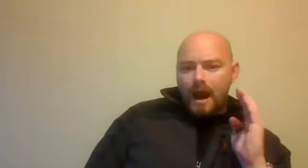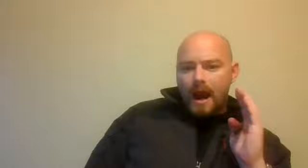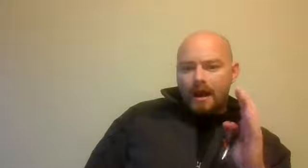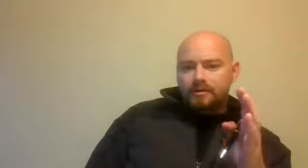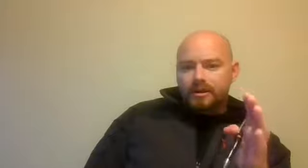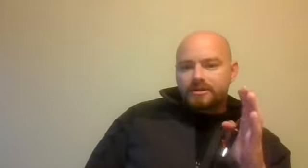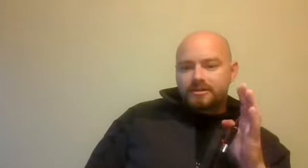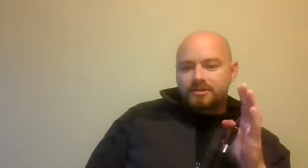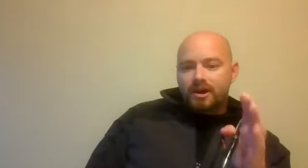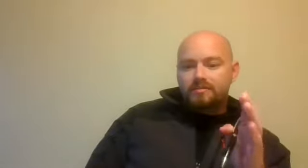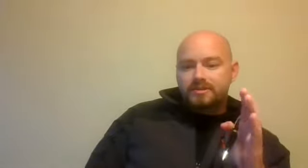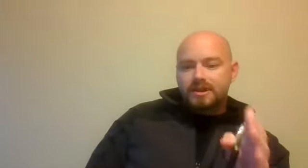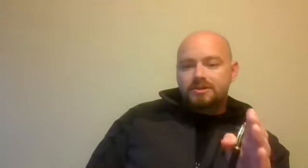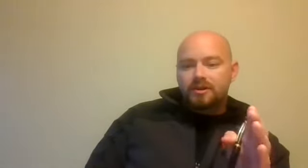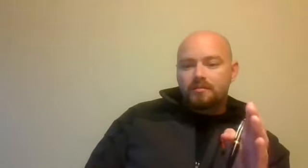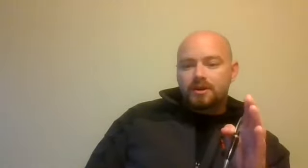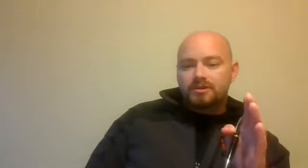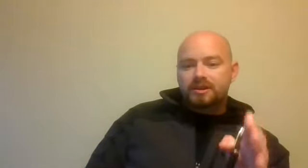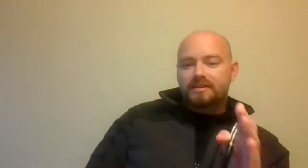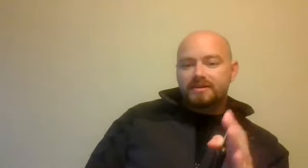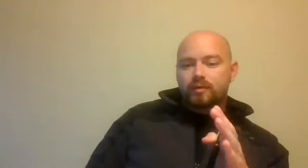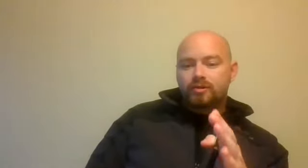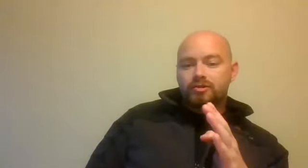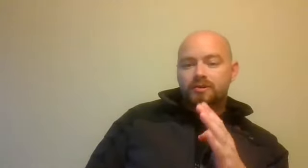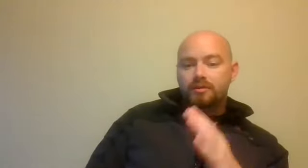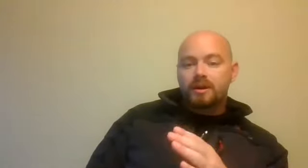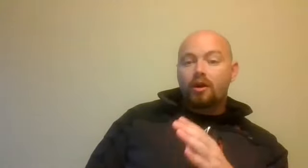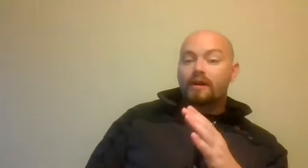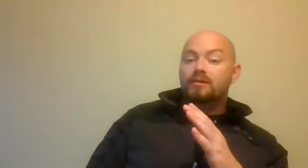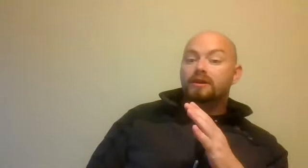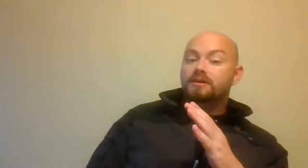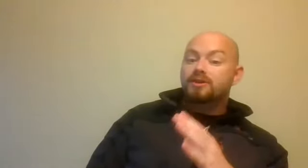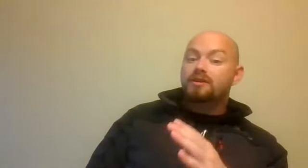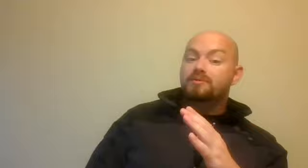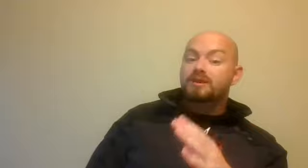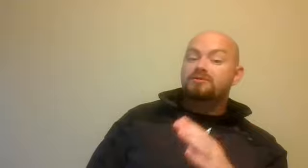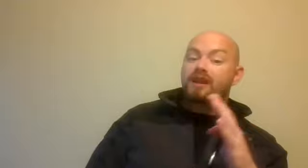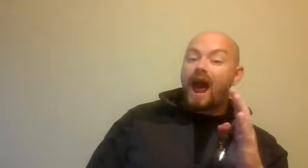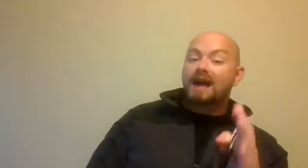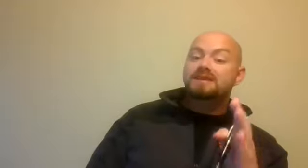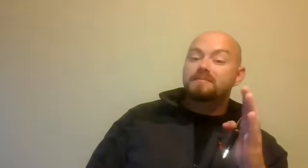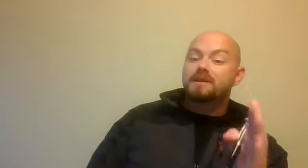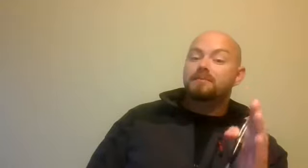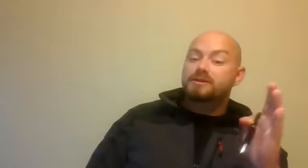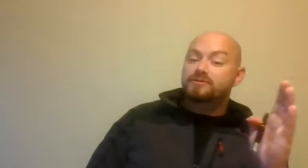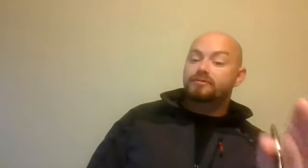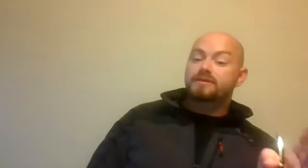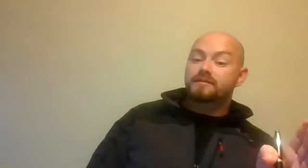Are you looking to design a procedure because you think that's what it should be doing? Or are you looking at designing a procedure that actually minimizes risk?